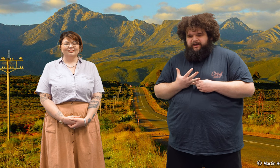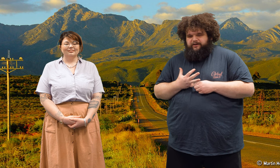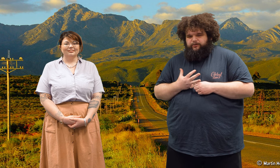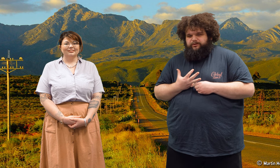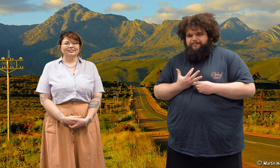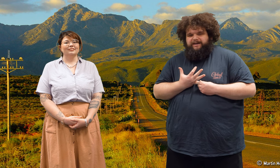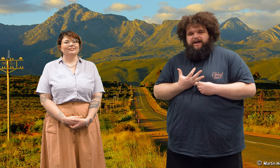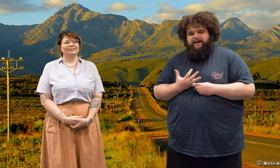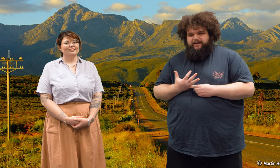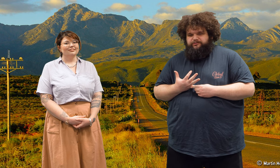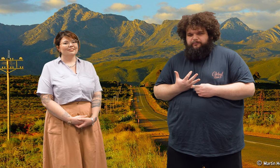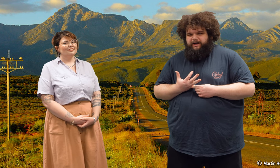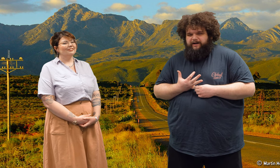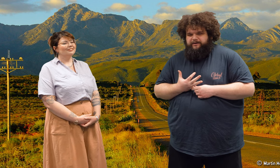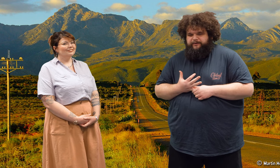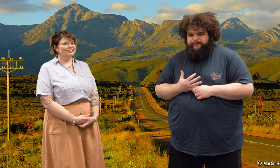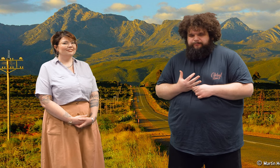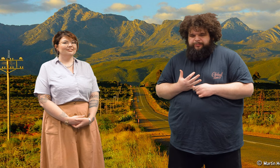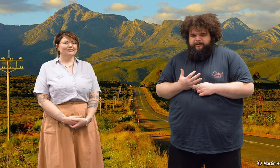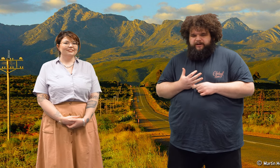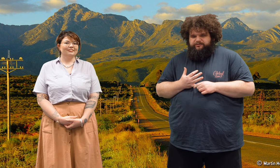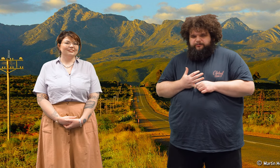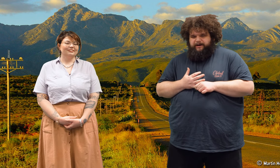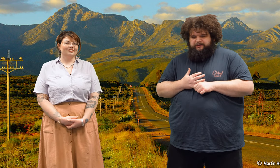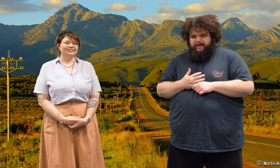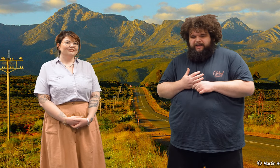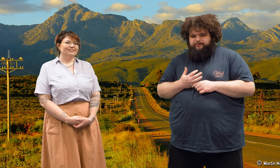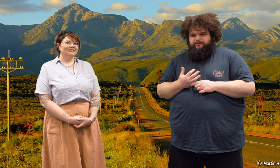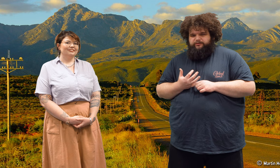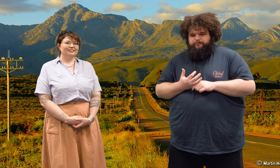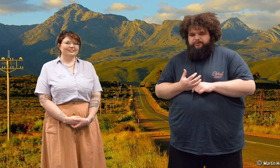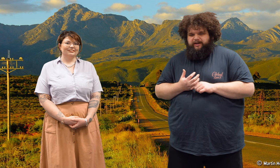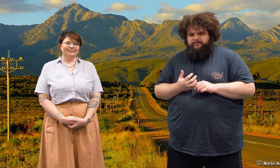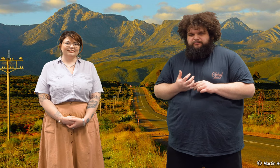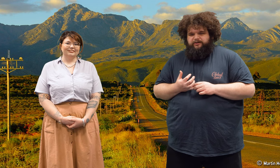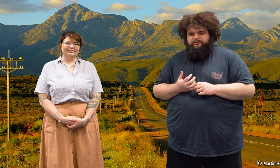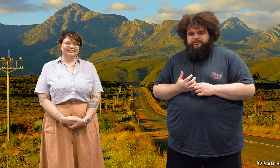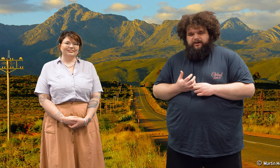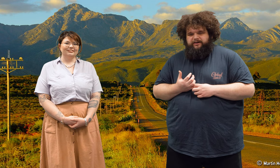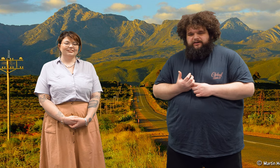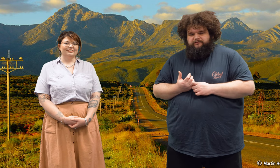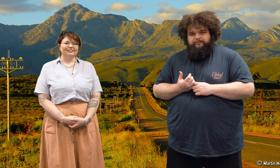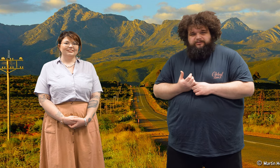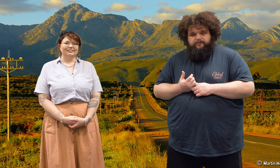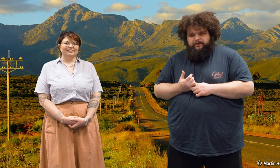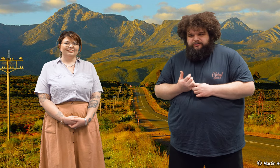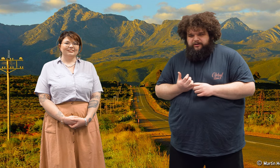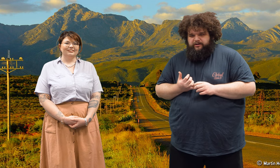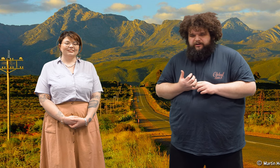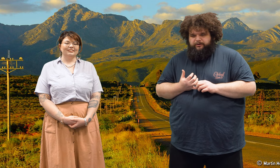now called the Meerkat National Park. The National Park's aim is to protect the observatory site from desecration, but